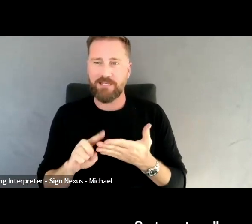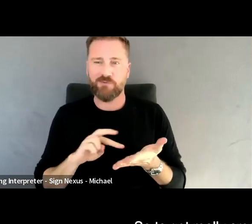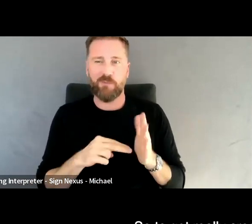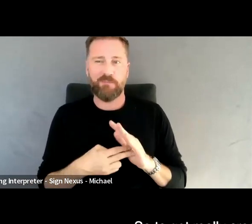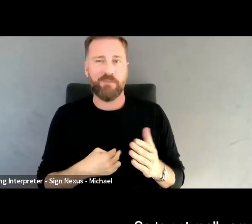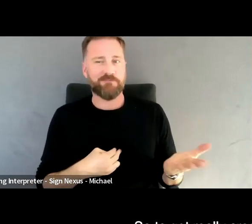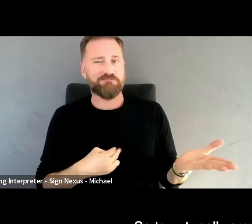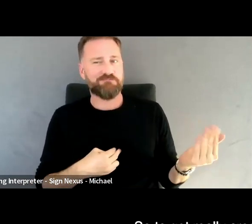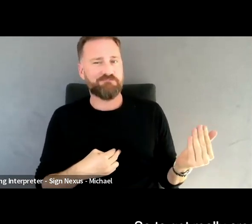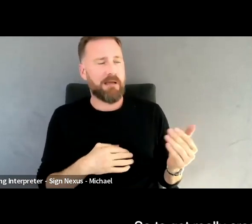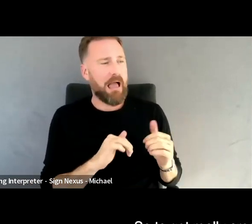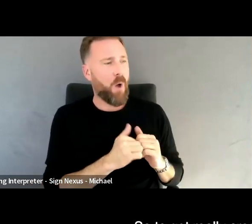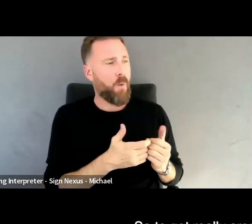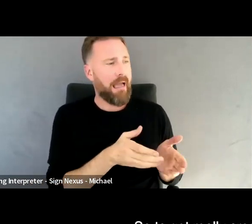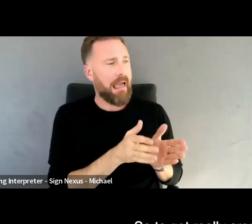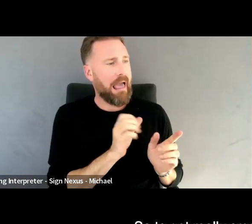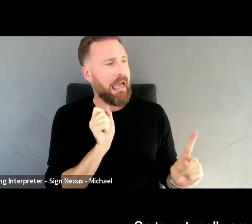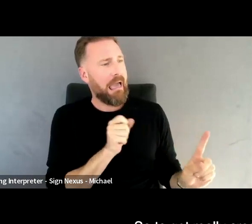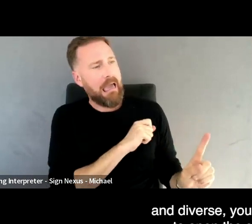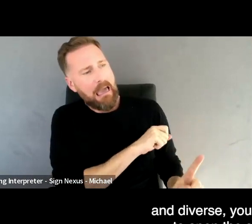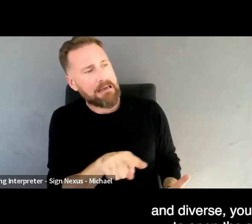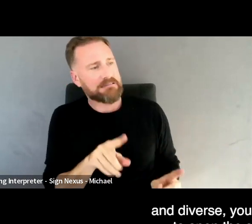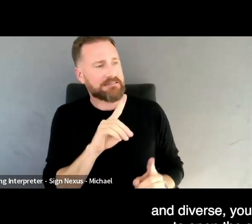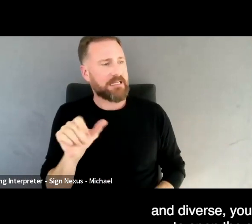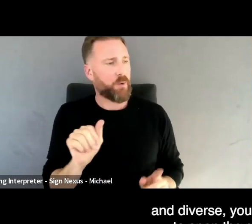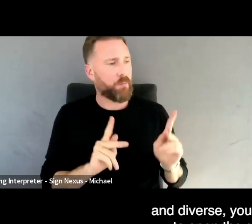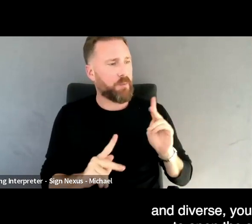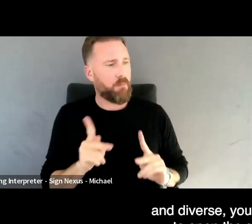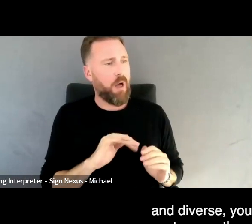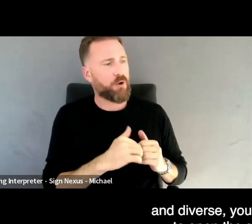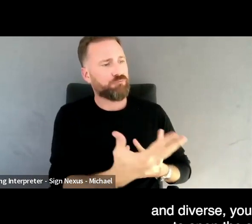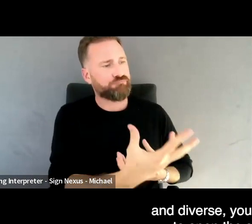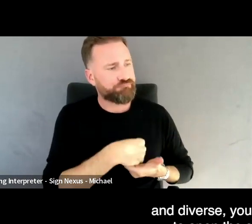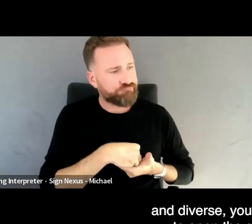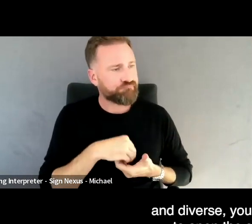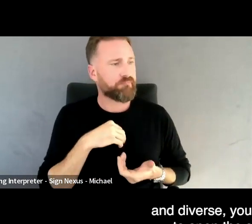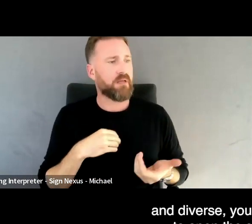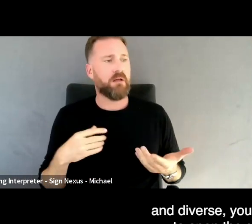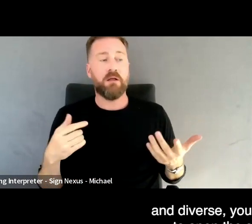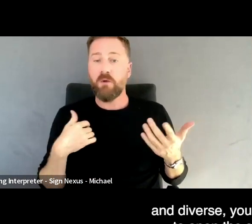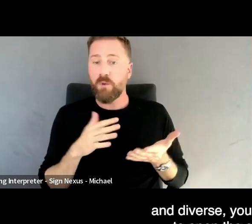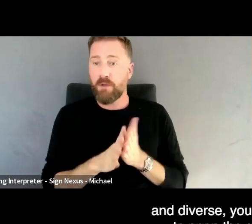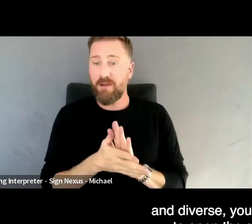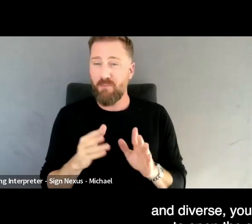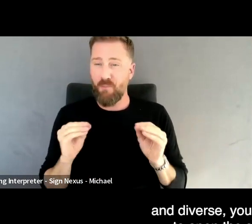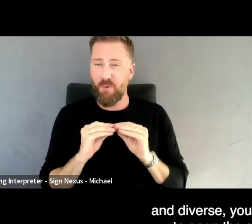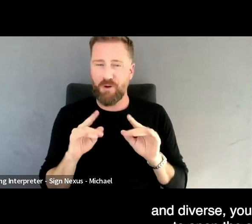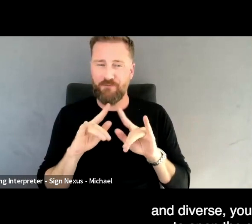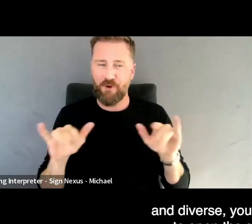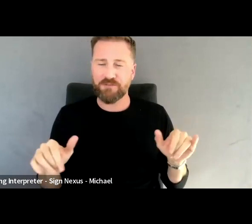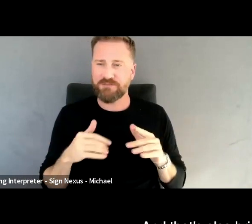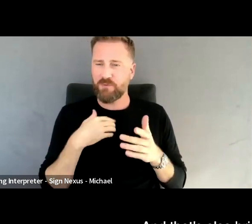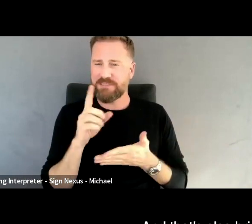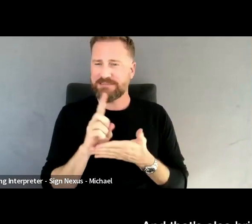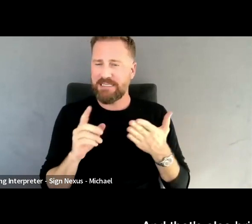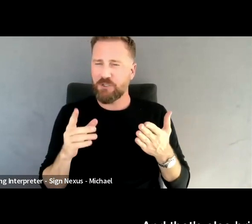So to get really creative, curious, open, and diverse, you know, designers to open the space for